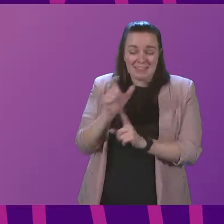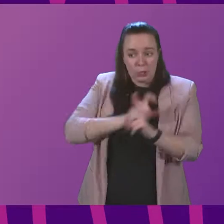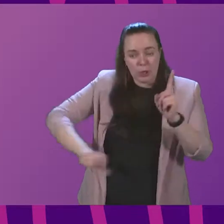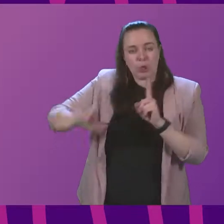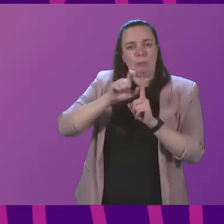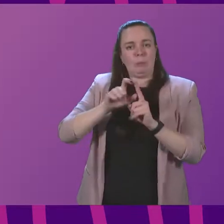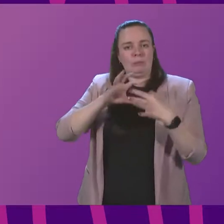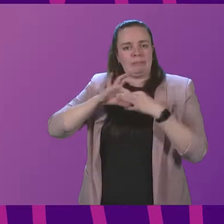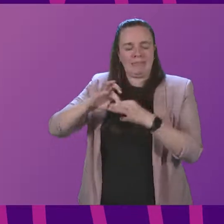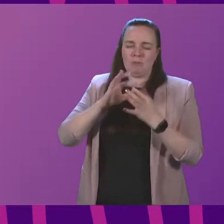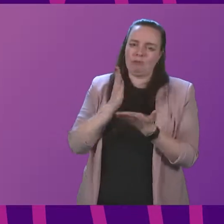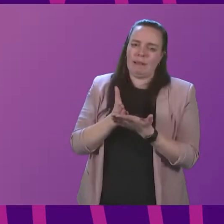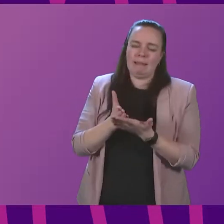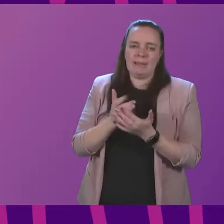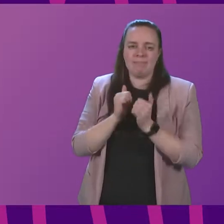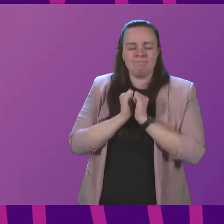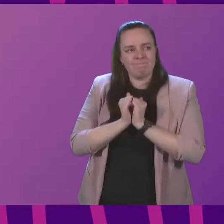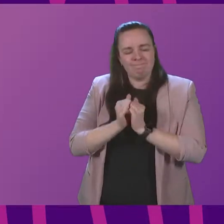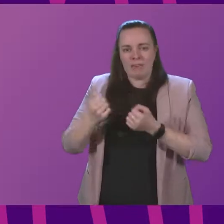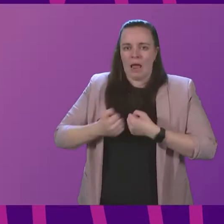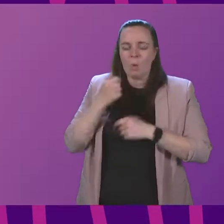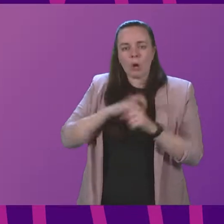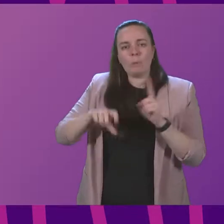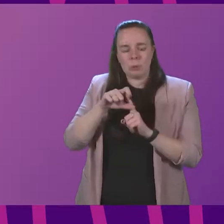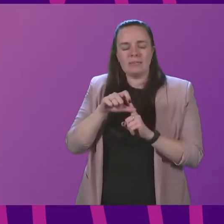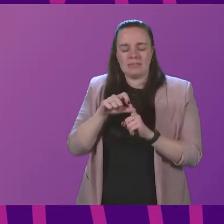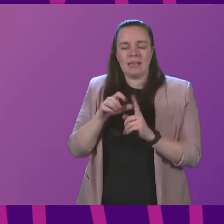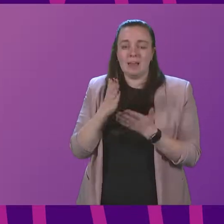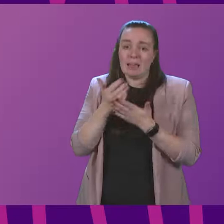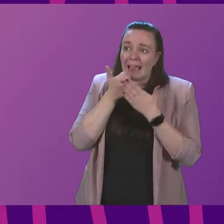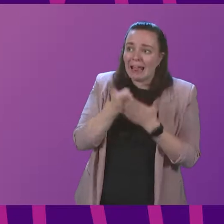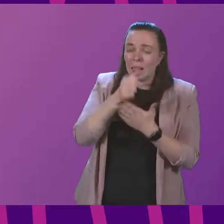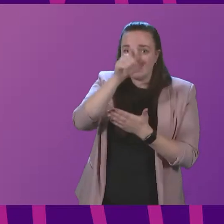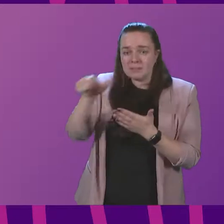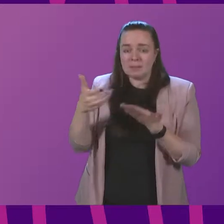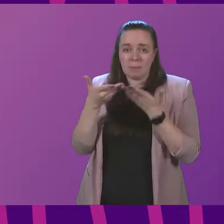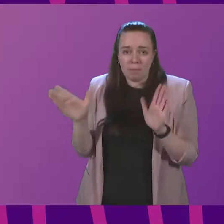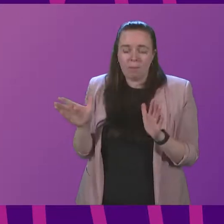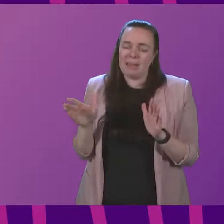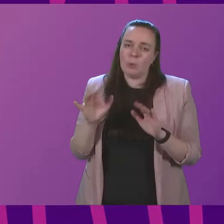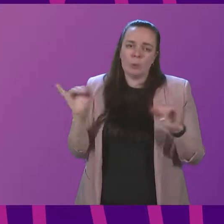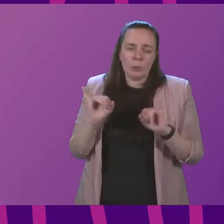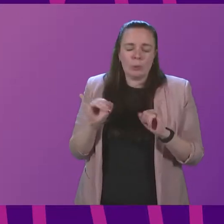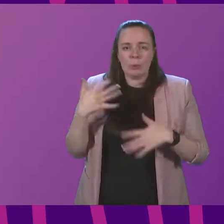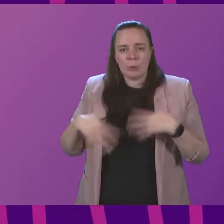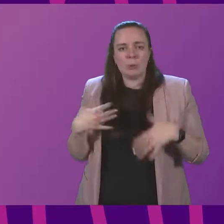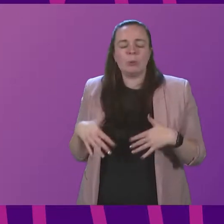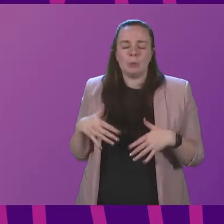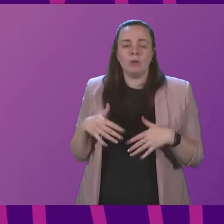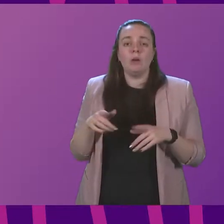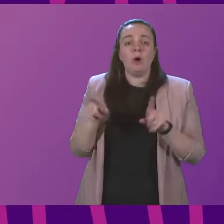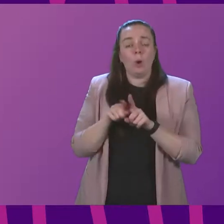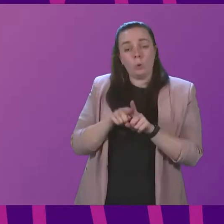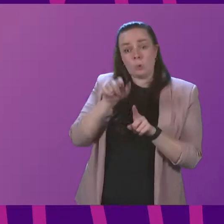spirit that is really welcome in our society and it helps to assist members of the public who face jeopardy, in addition to the public